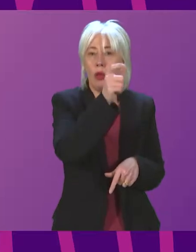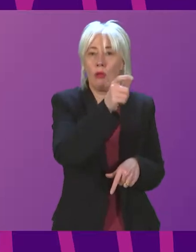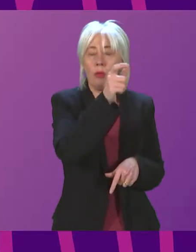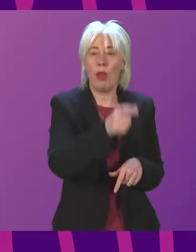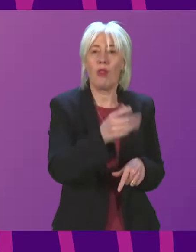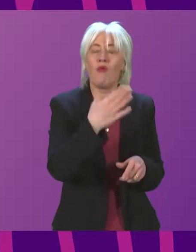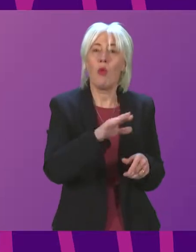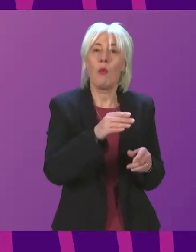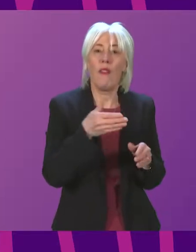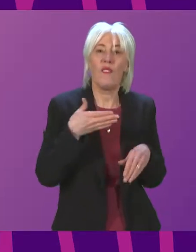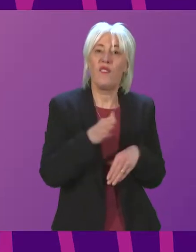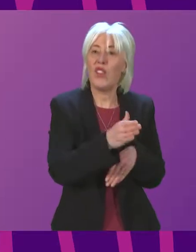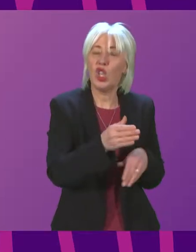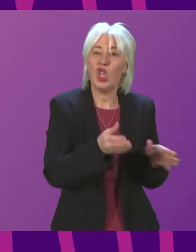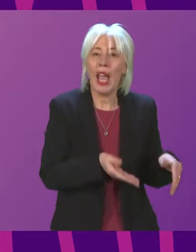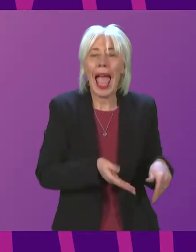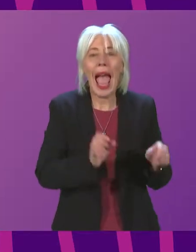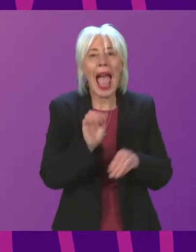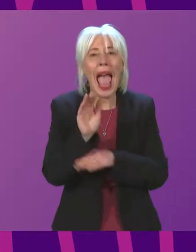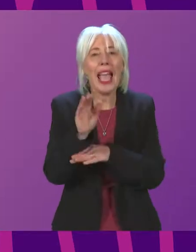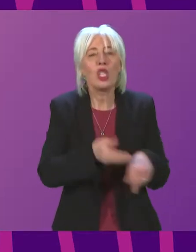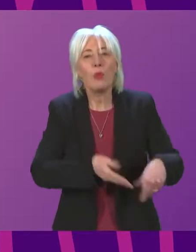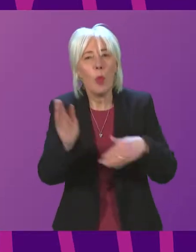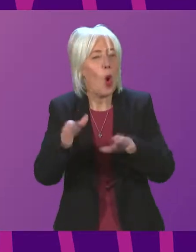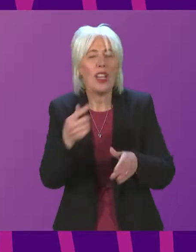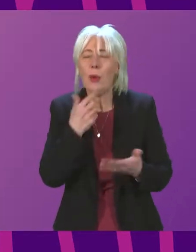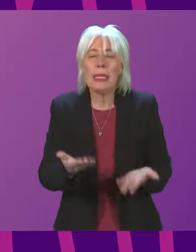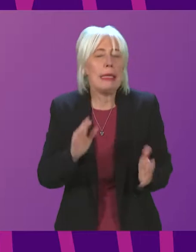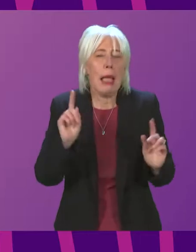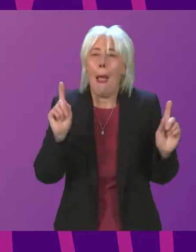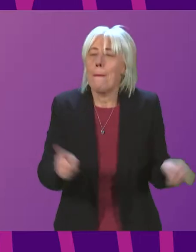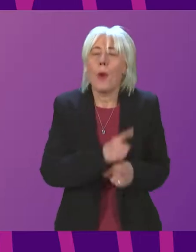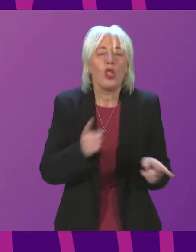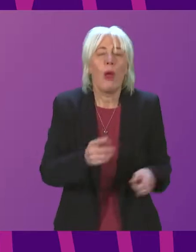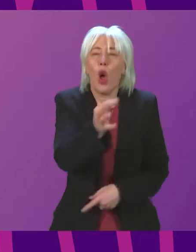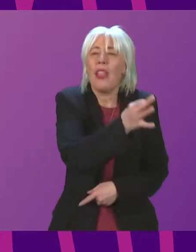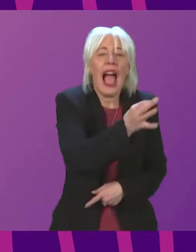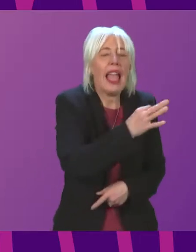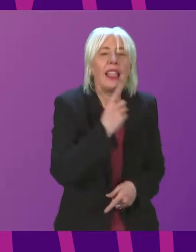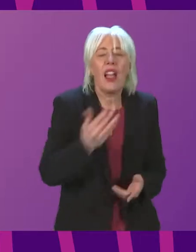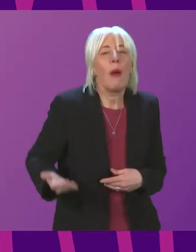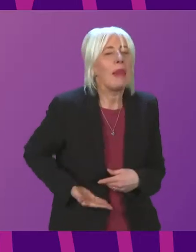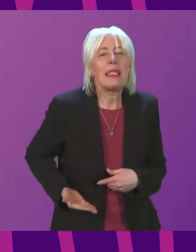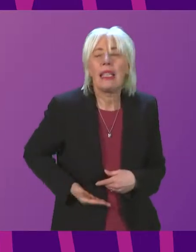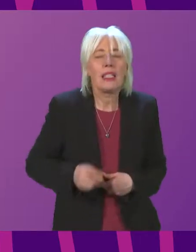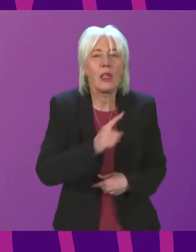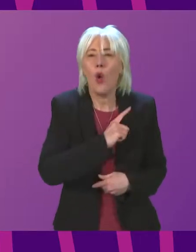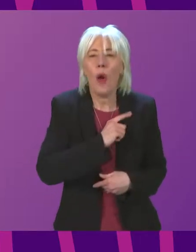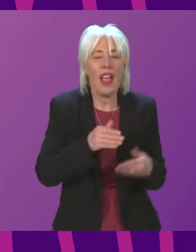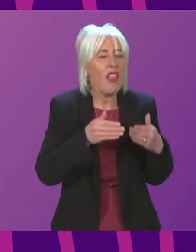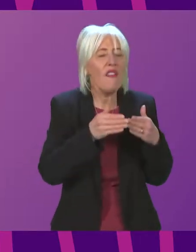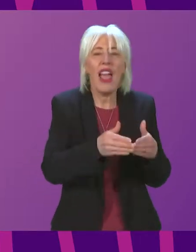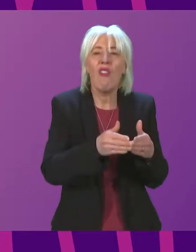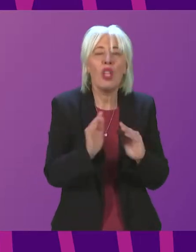fish exporter, said that it is now impossible to run a business on the islands due to the unreliable ferry